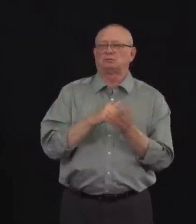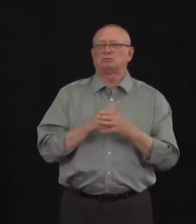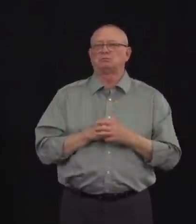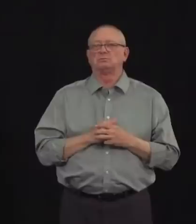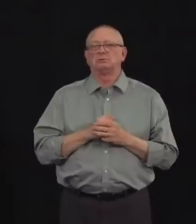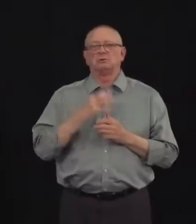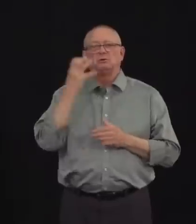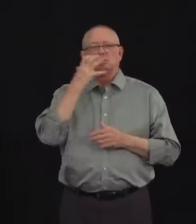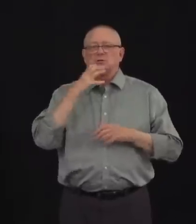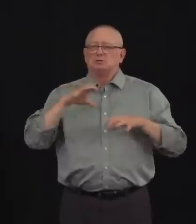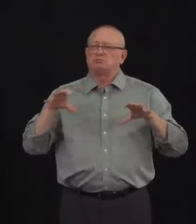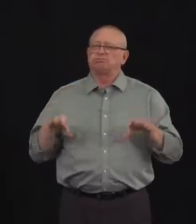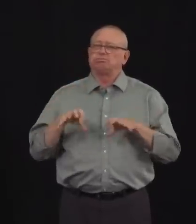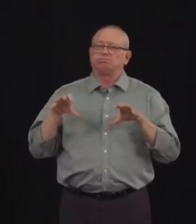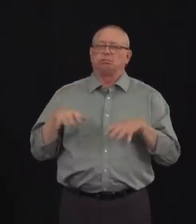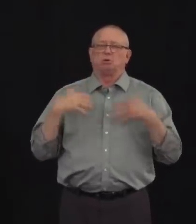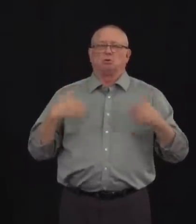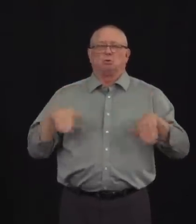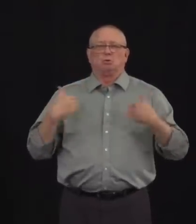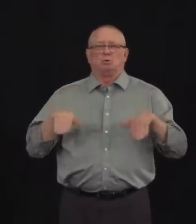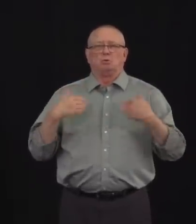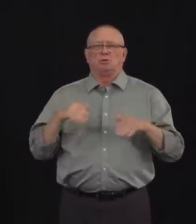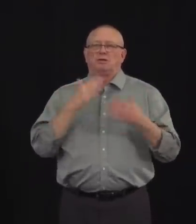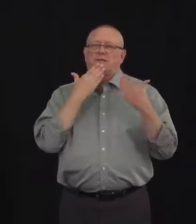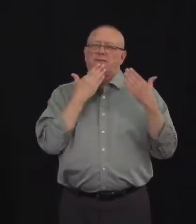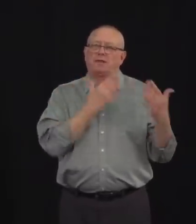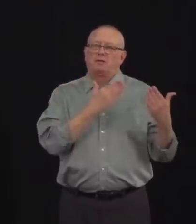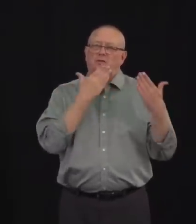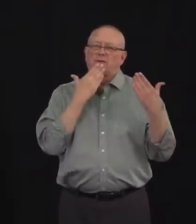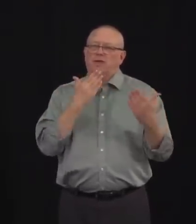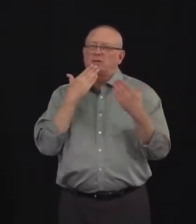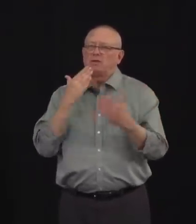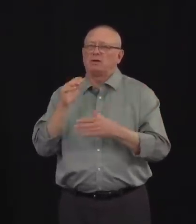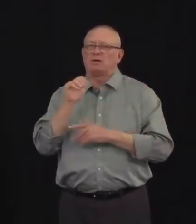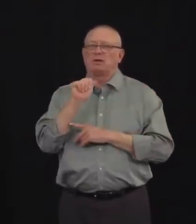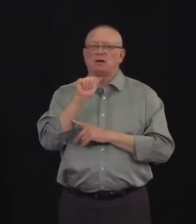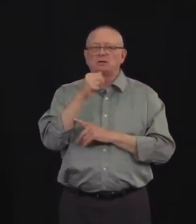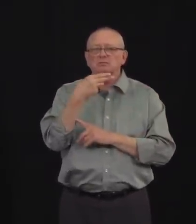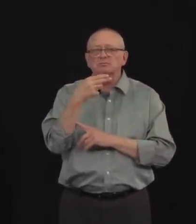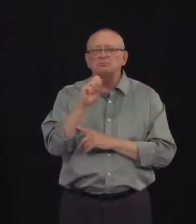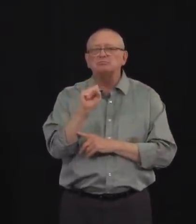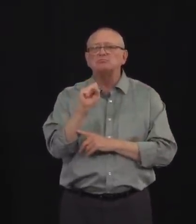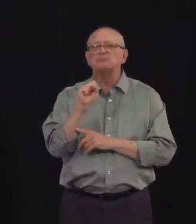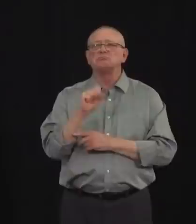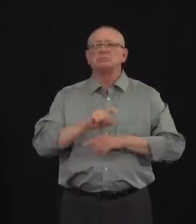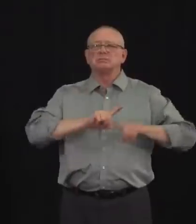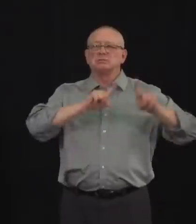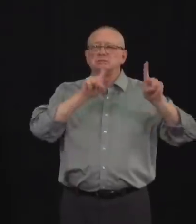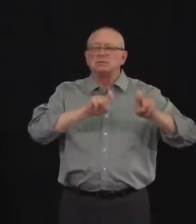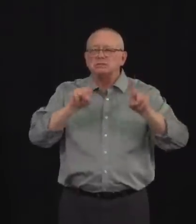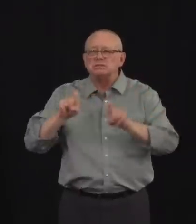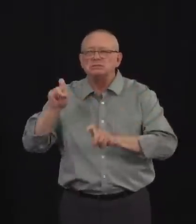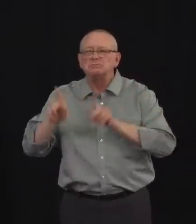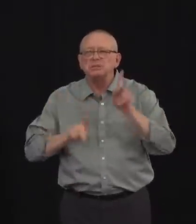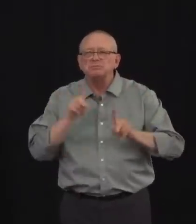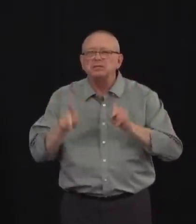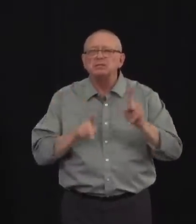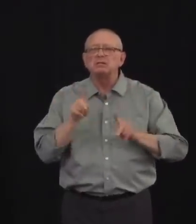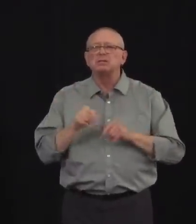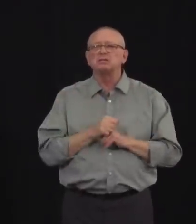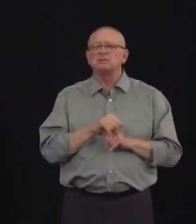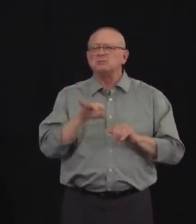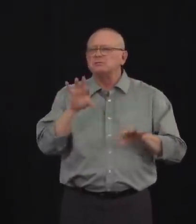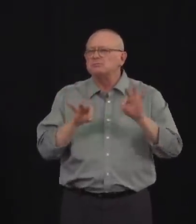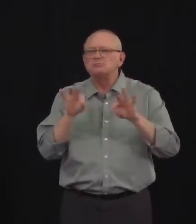and a testament to the tireless efforts of our public health system, from our lab technicians and contact tracers, to the public health